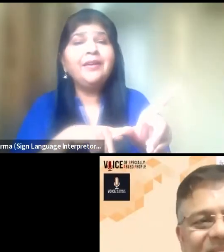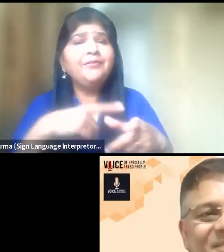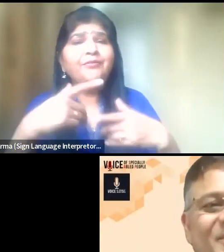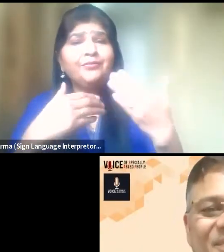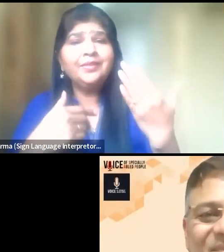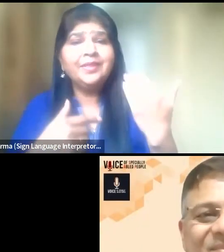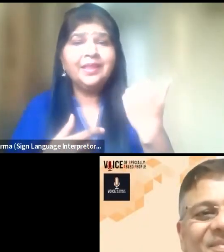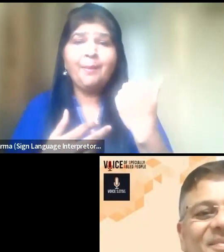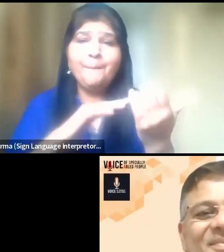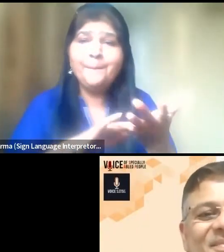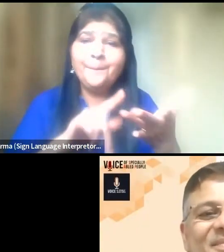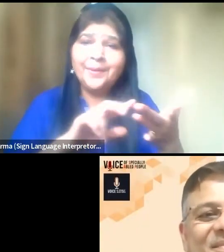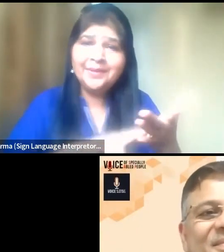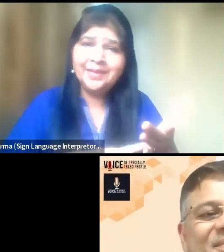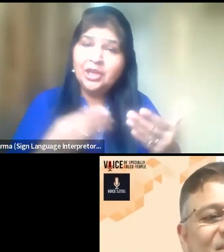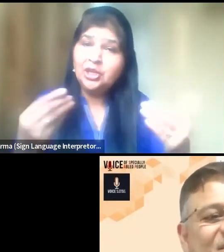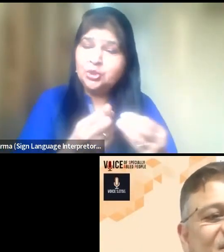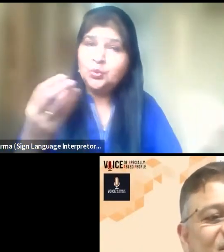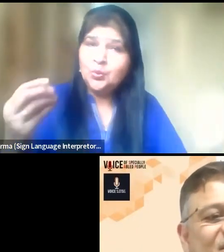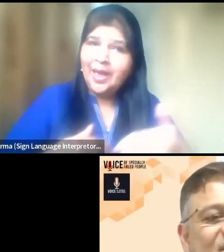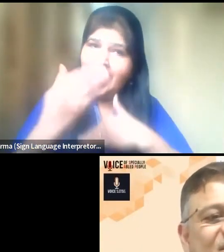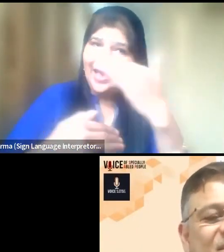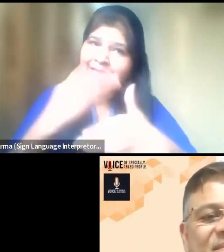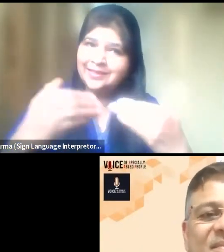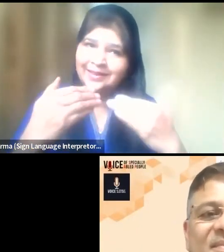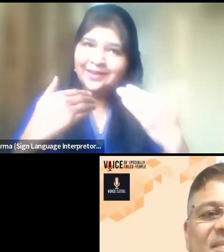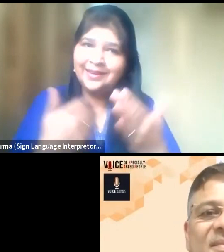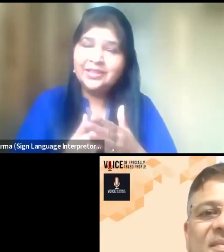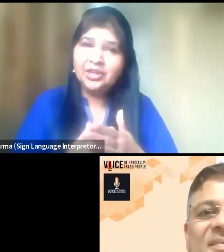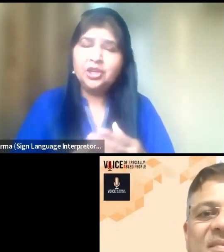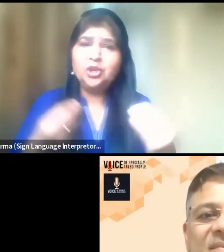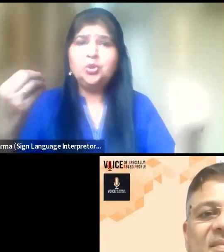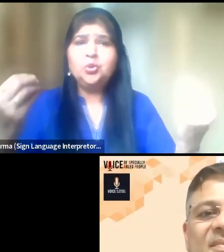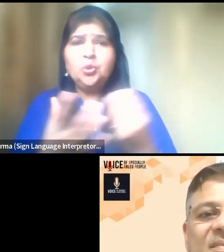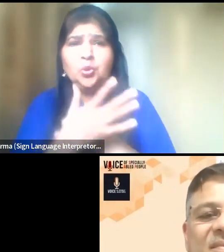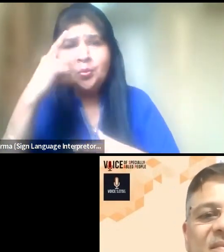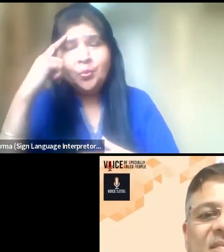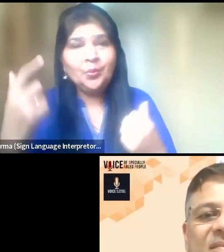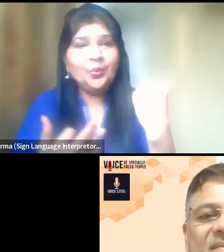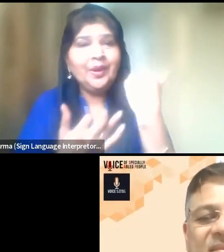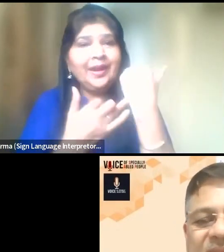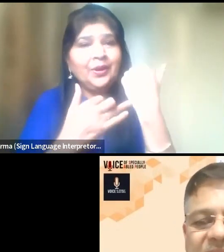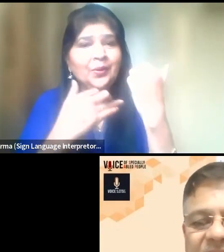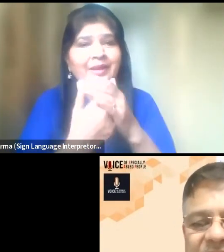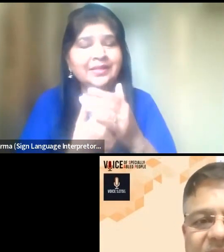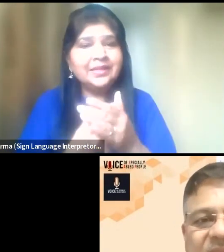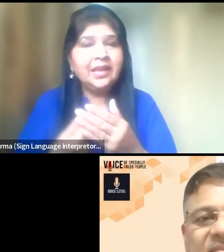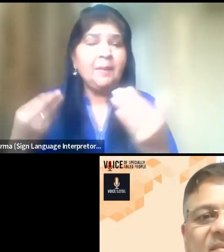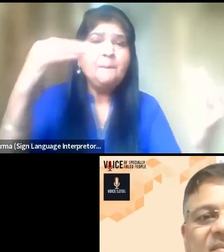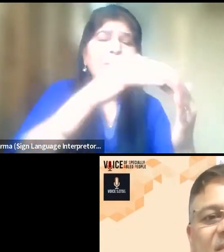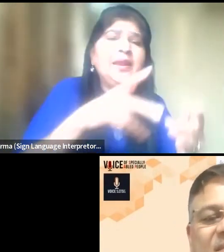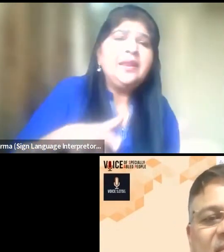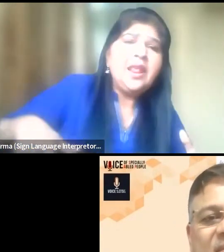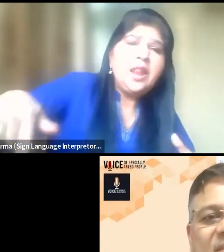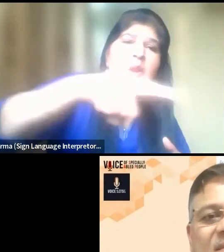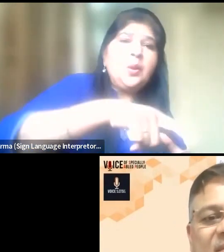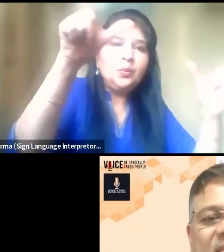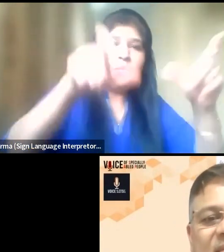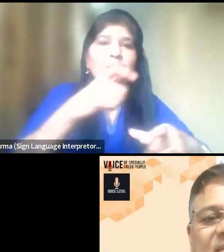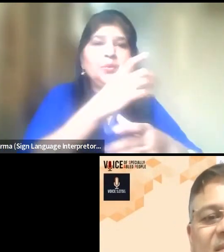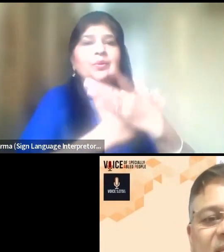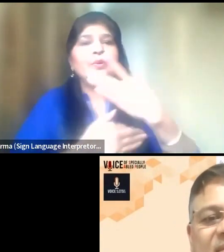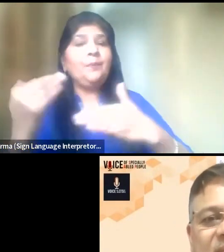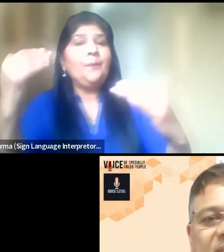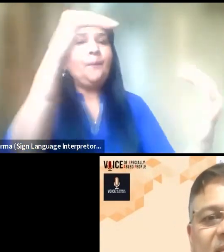To accelerate innovation, help technology reach millions of specialists, able people